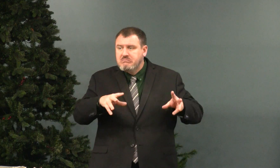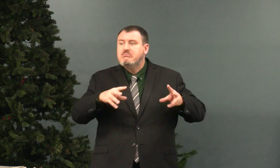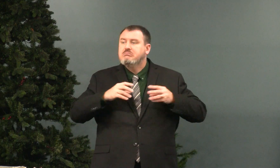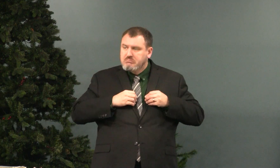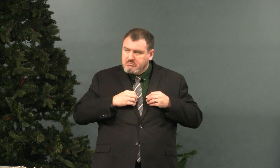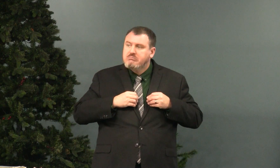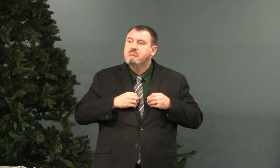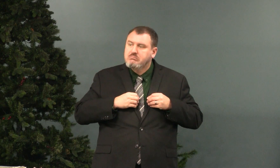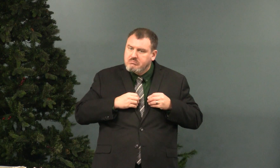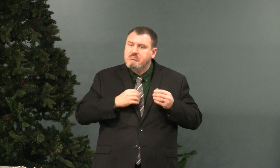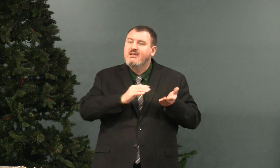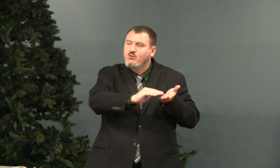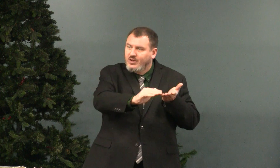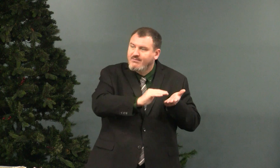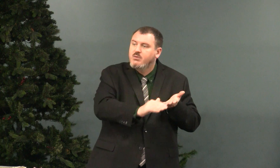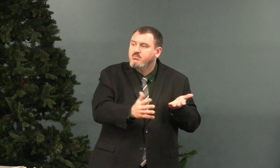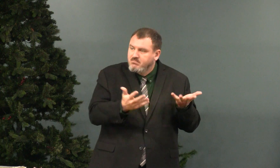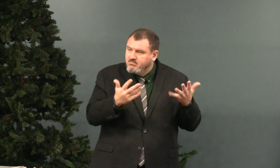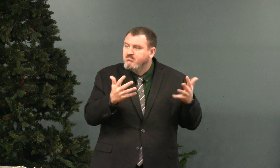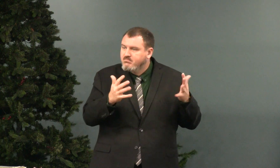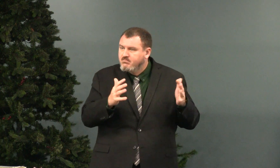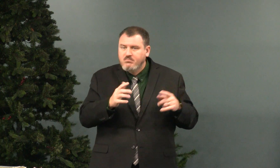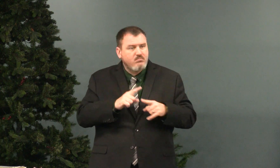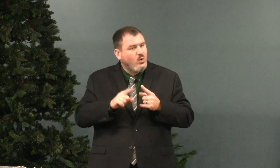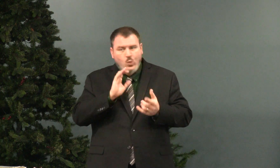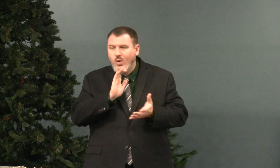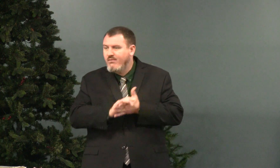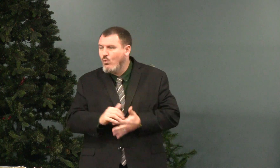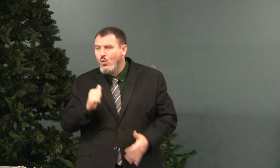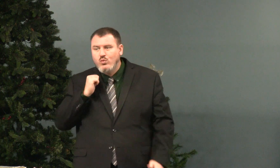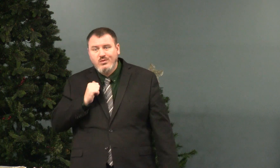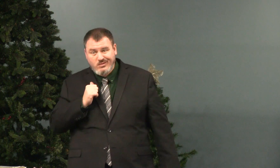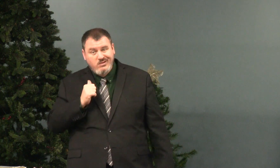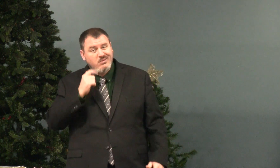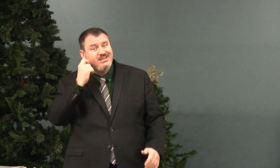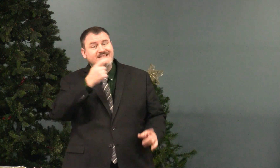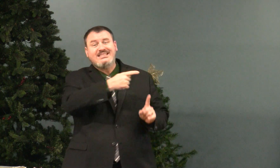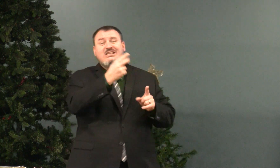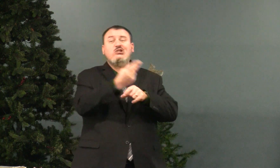have forgiven him. But his wife won't.